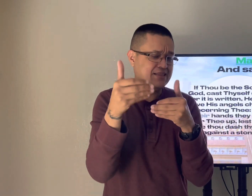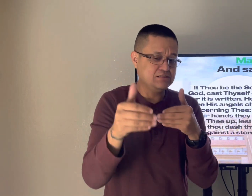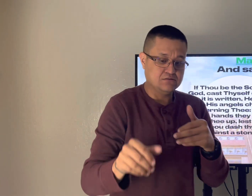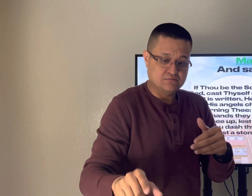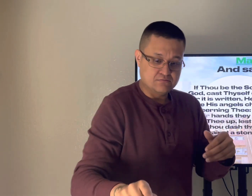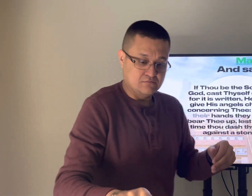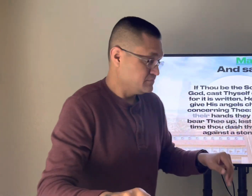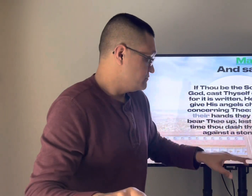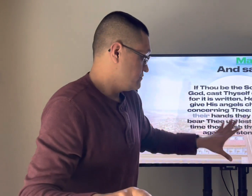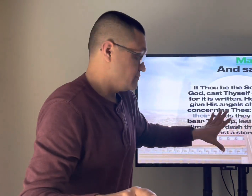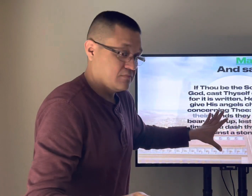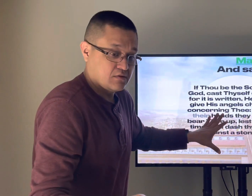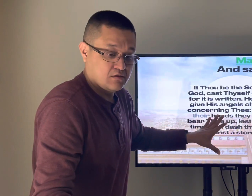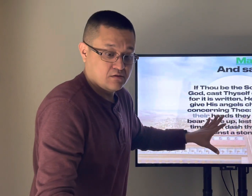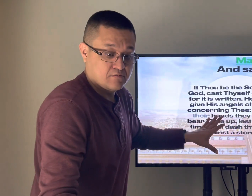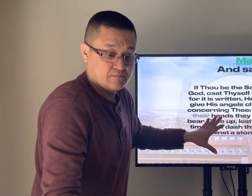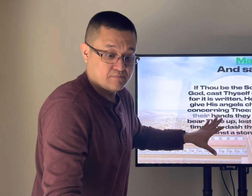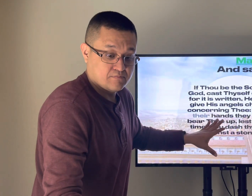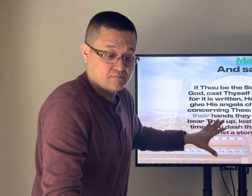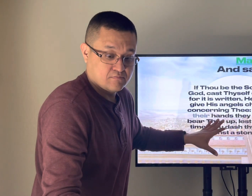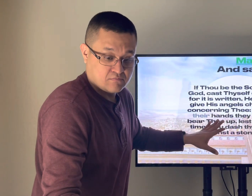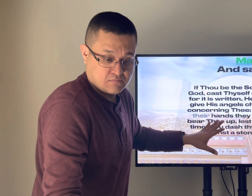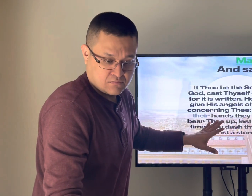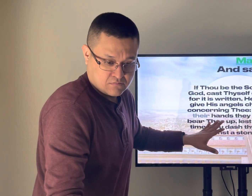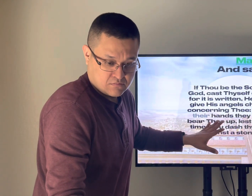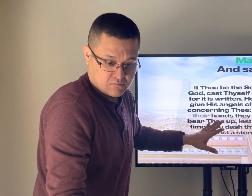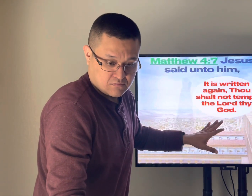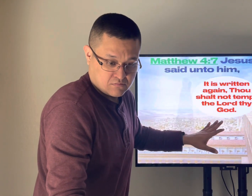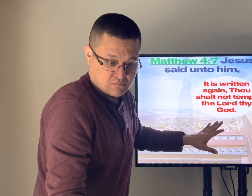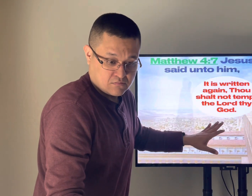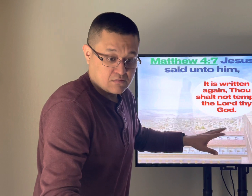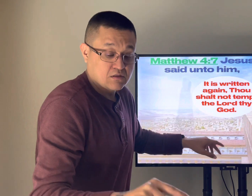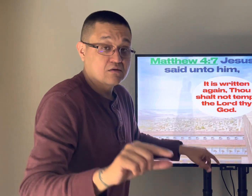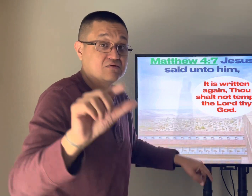how would that work it just doesn't make sense let's say we'll point it